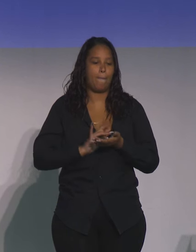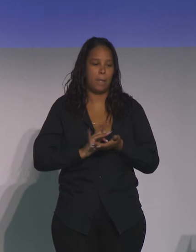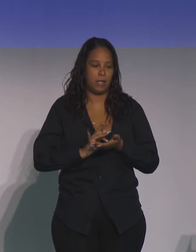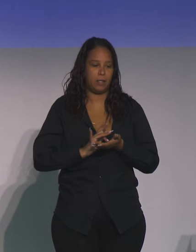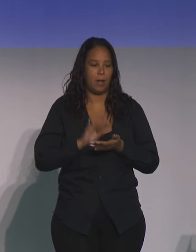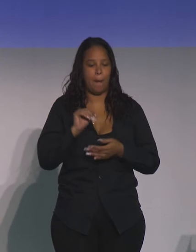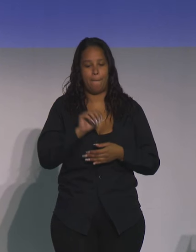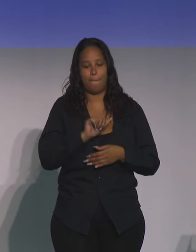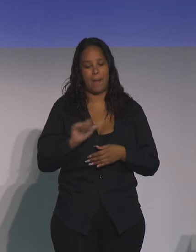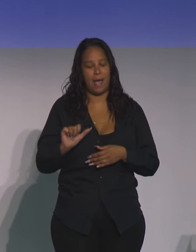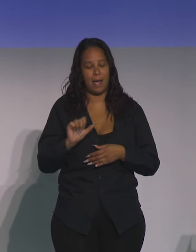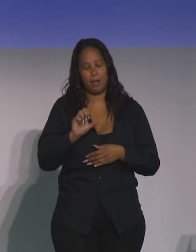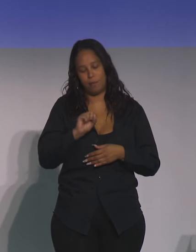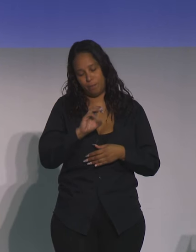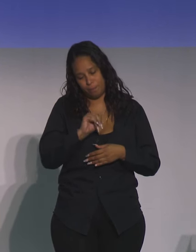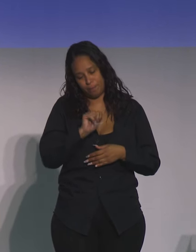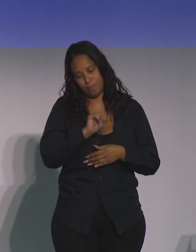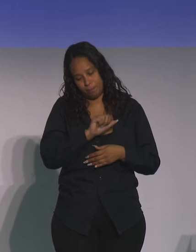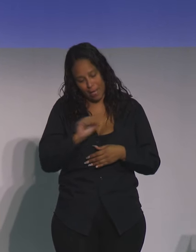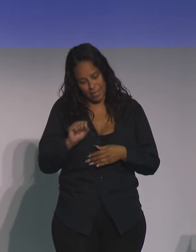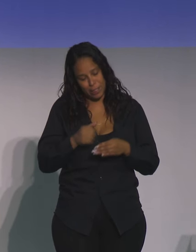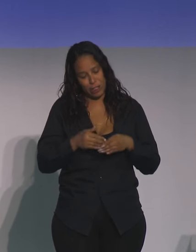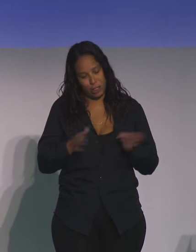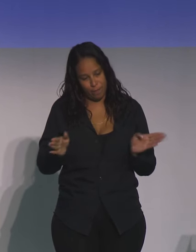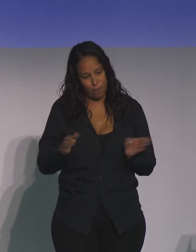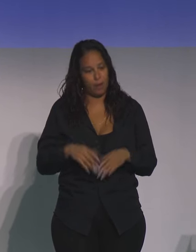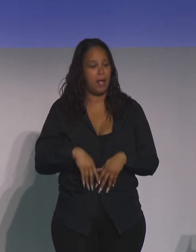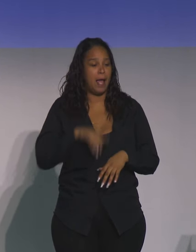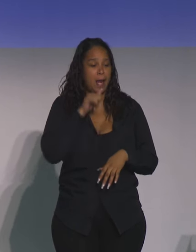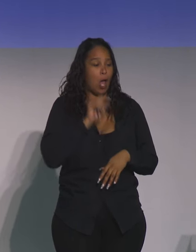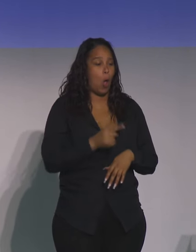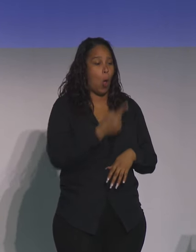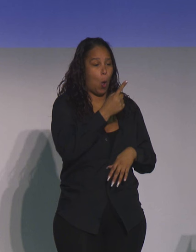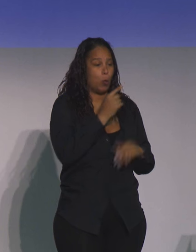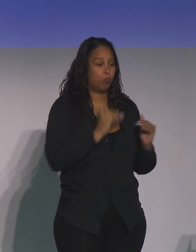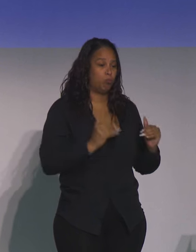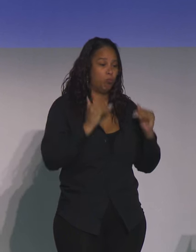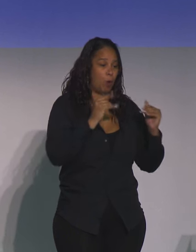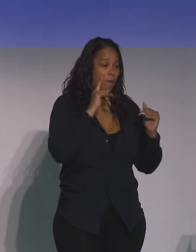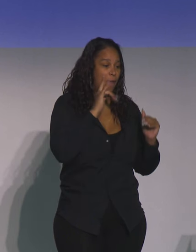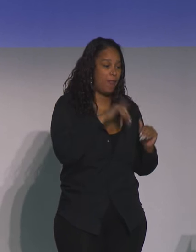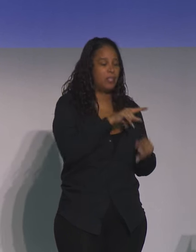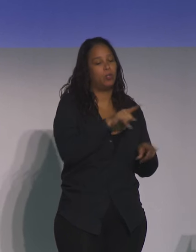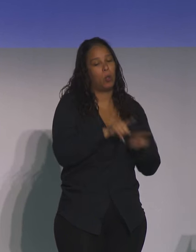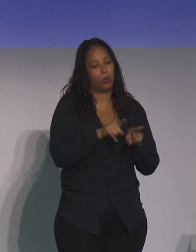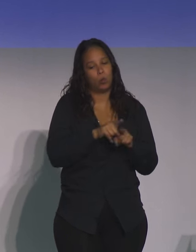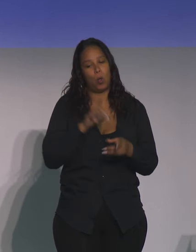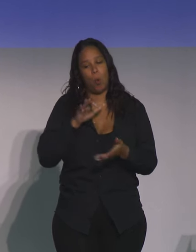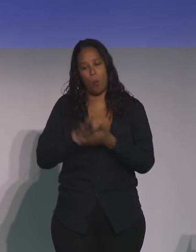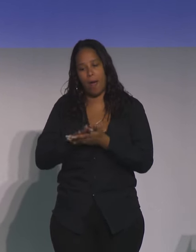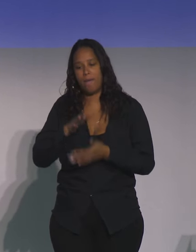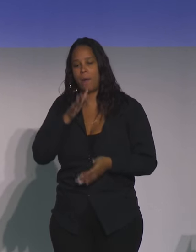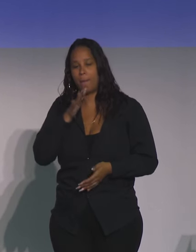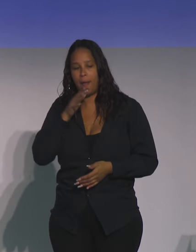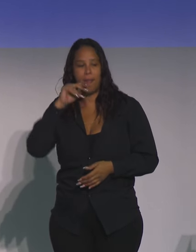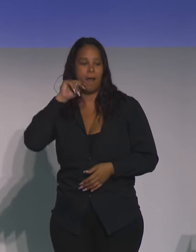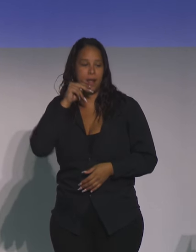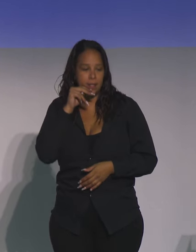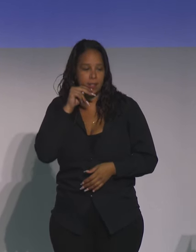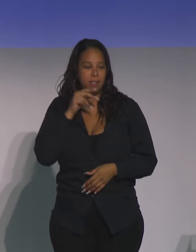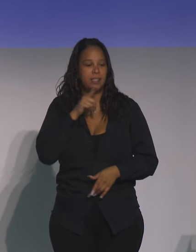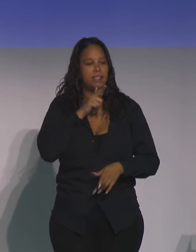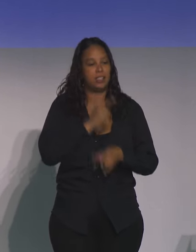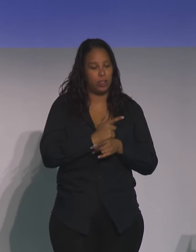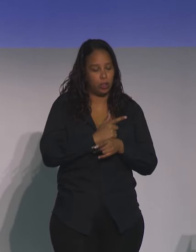She is a, not only is she an outstanding public health leader. She's a wife, a mother, a niece, a